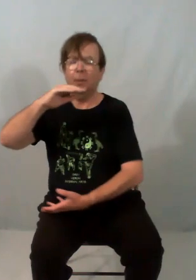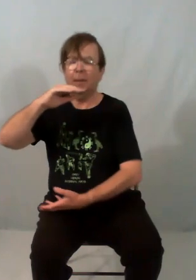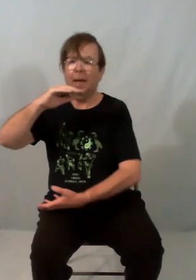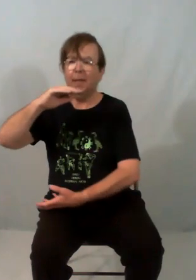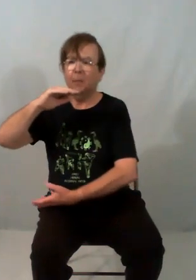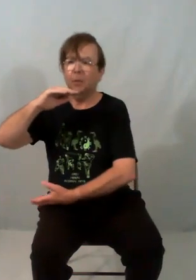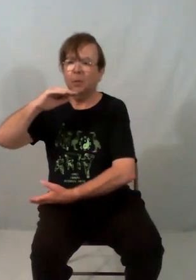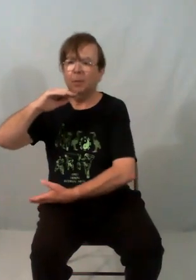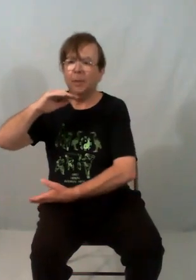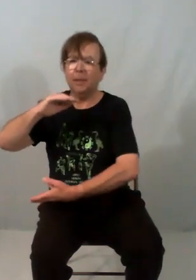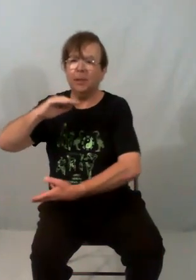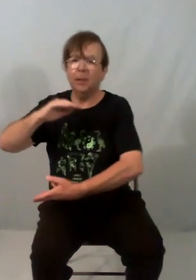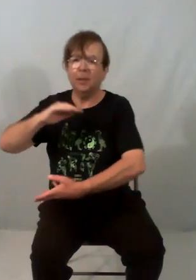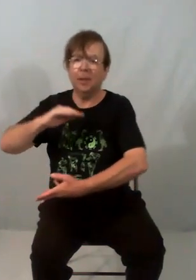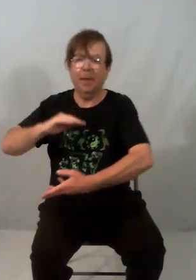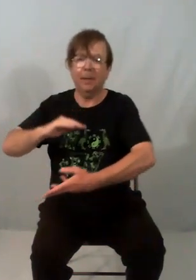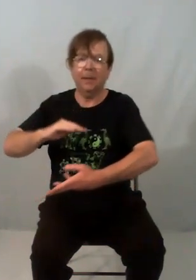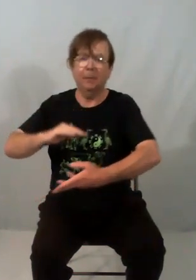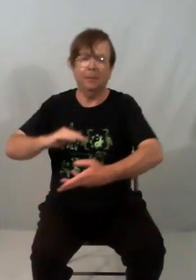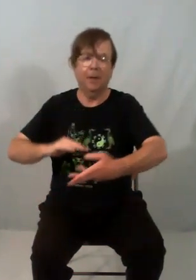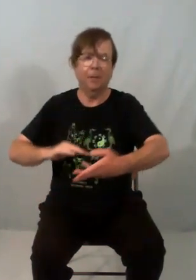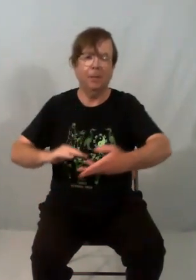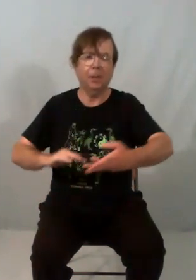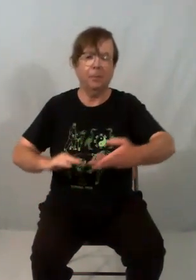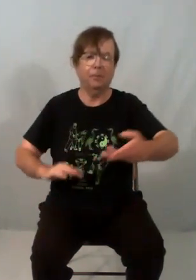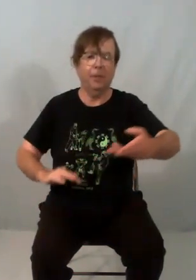that. Once your body gets used to the pattern, it will flow much more freely.